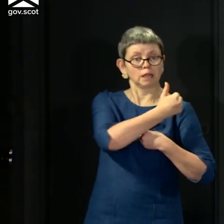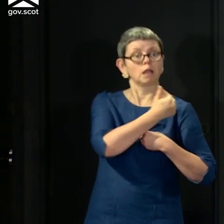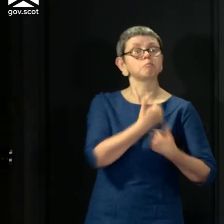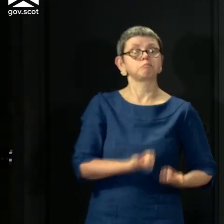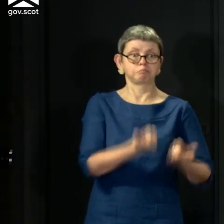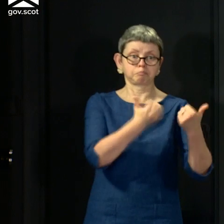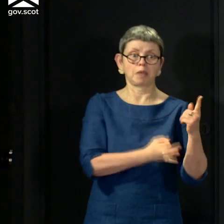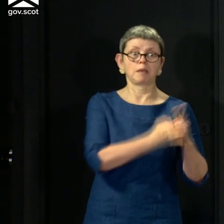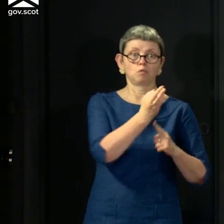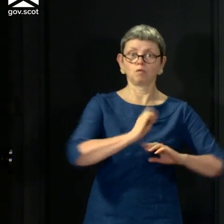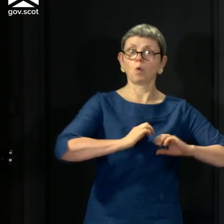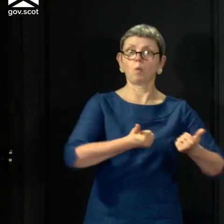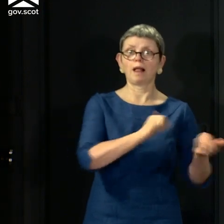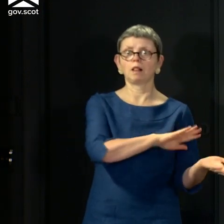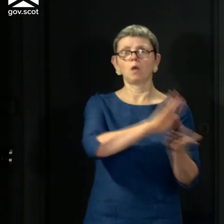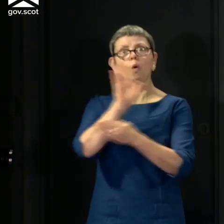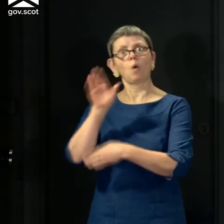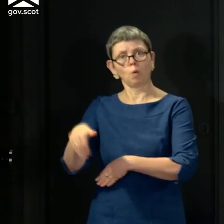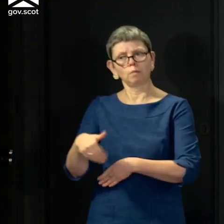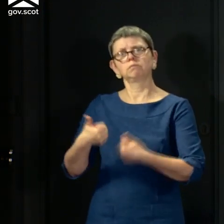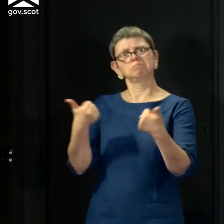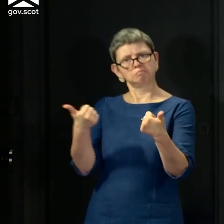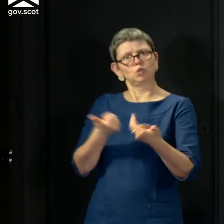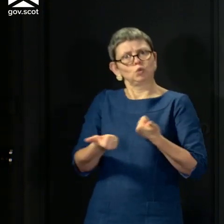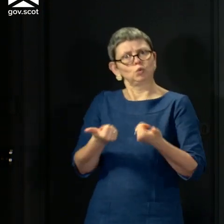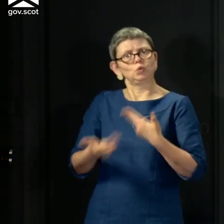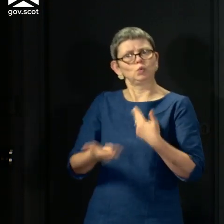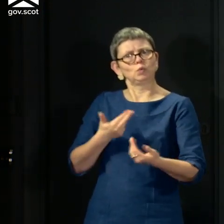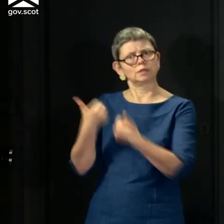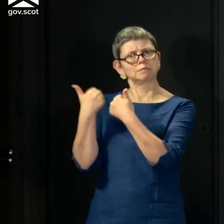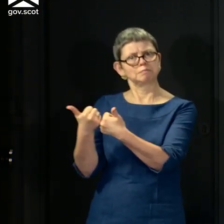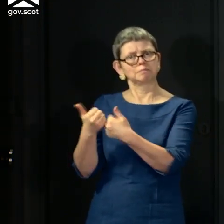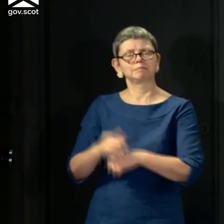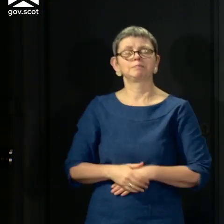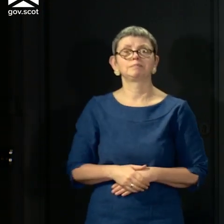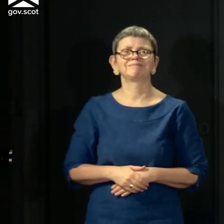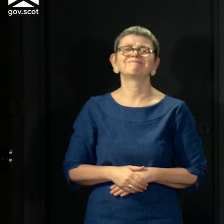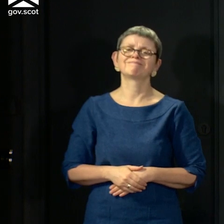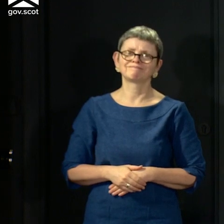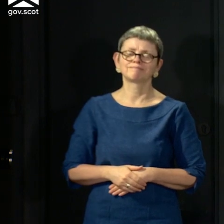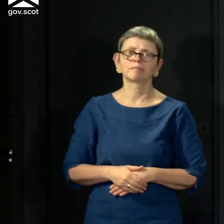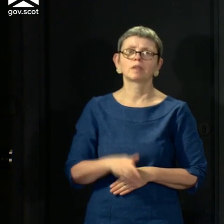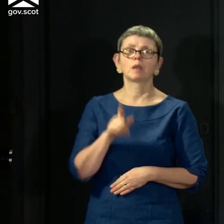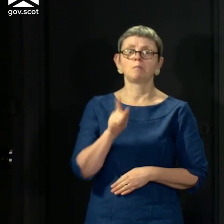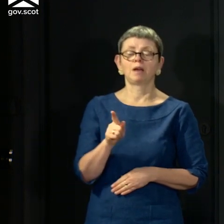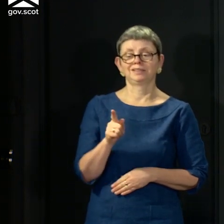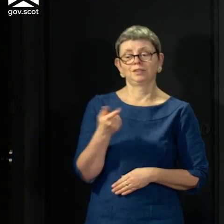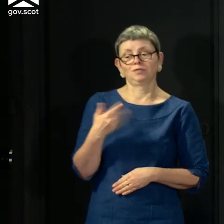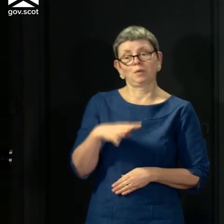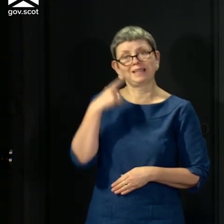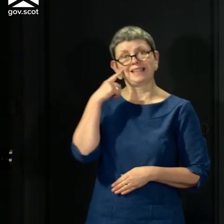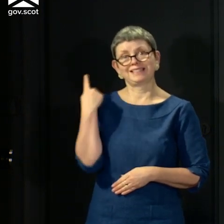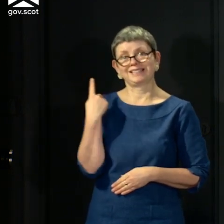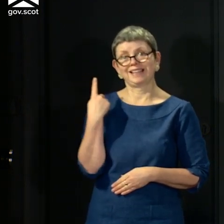leave hospital. That is positive news, and I wish all of them well. However, I also have to report that in the last 24 hours,